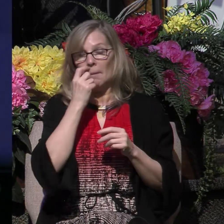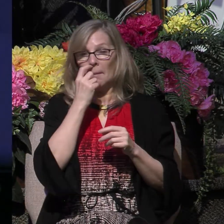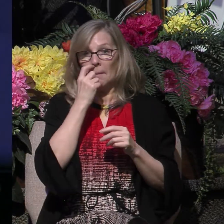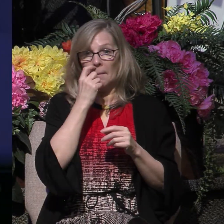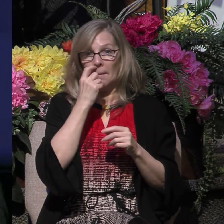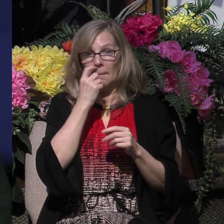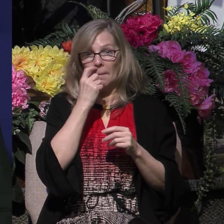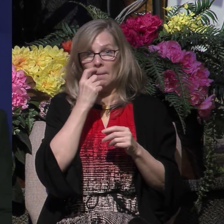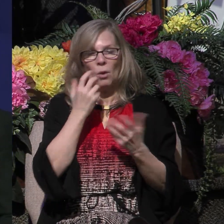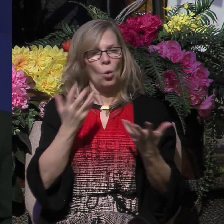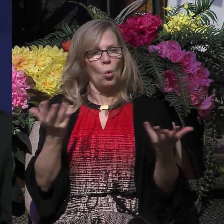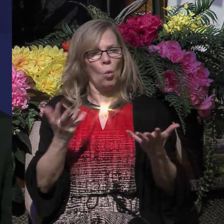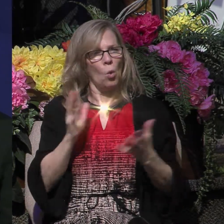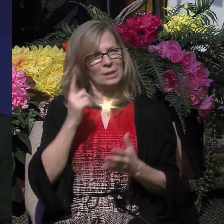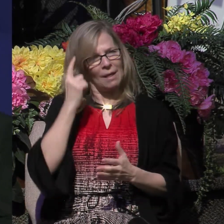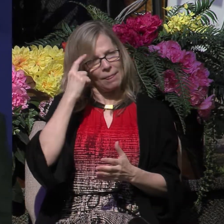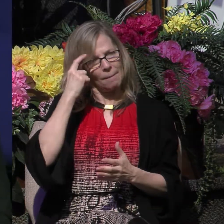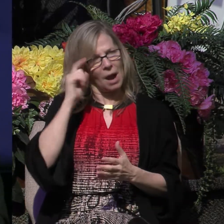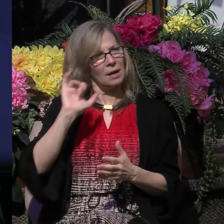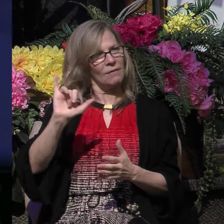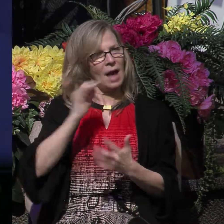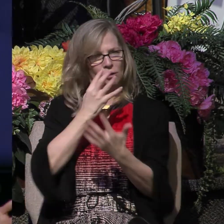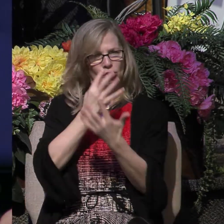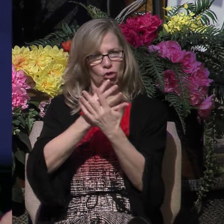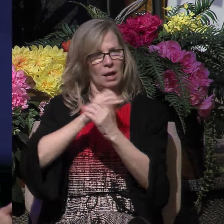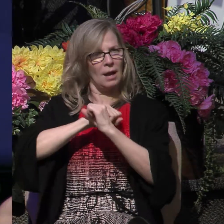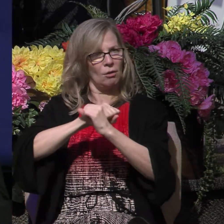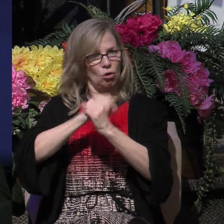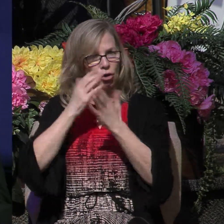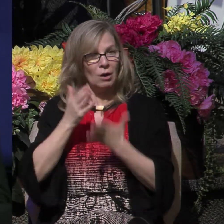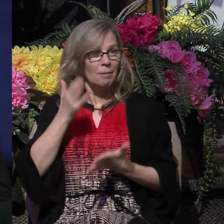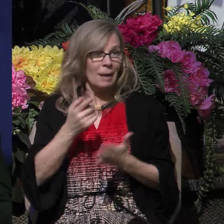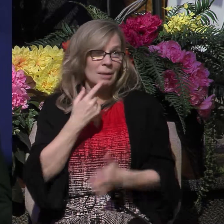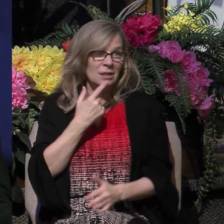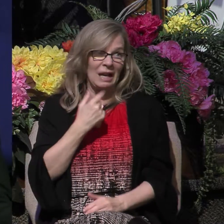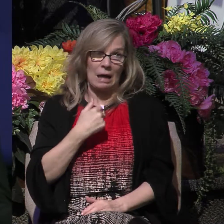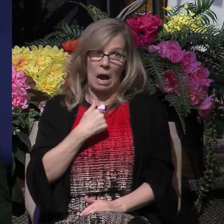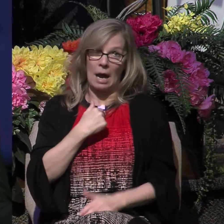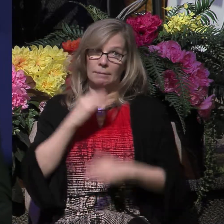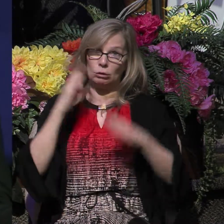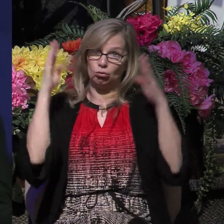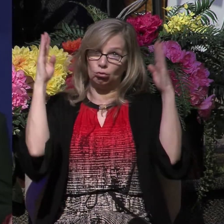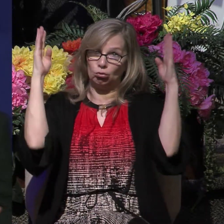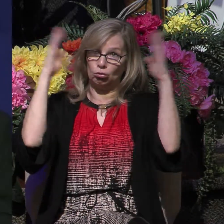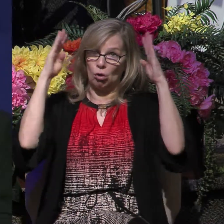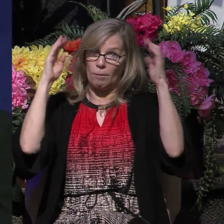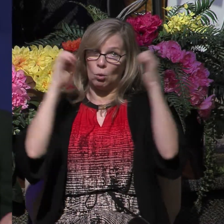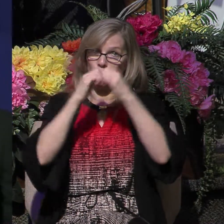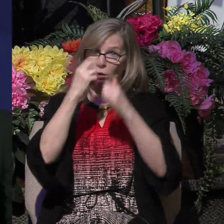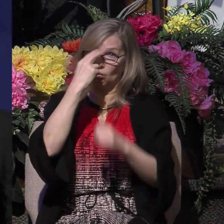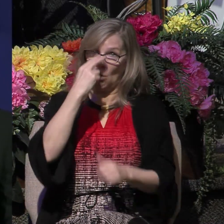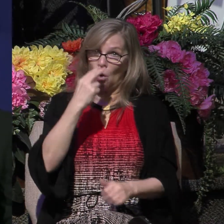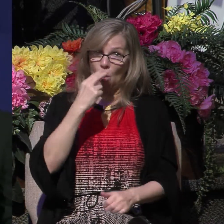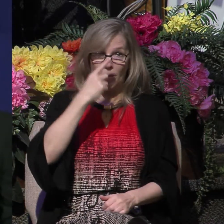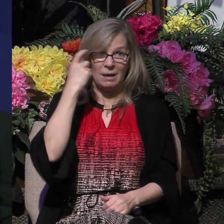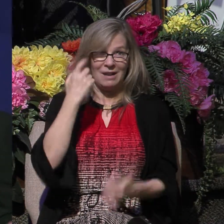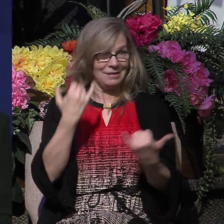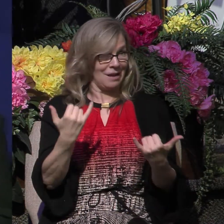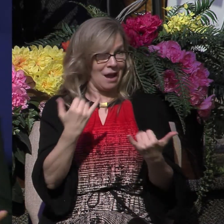So what was in the mind of the jailer? He might have been saying, look, I'm in real trouble with the Roman authorities because my prison is in shambles and my